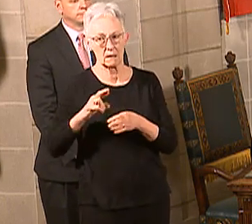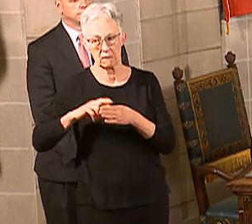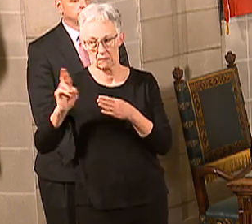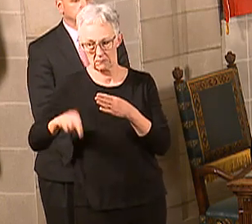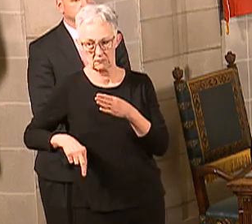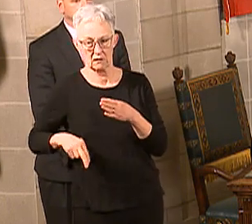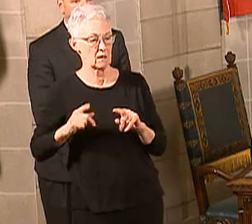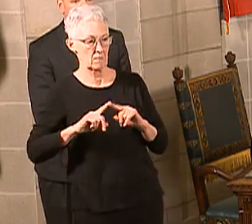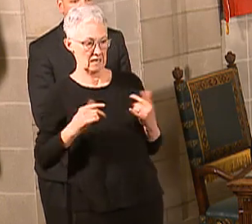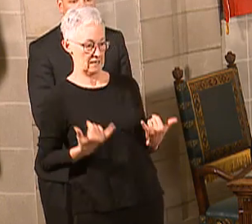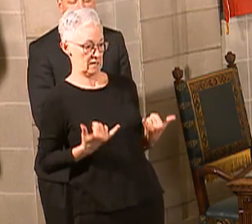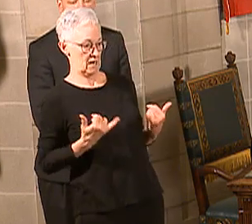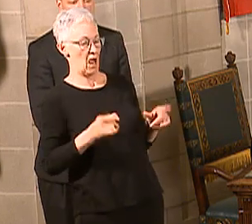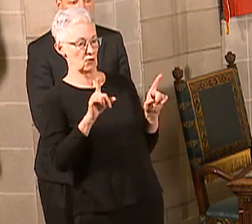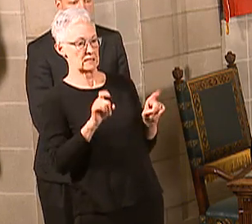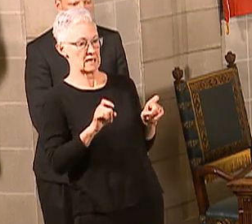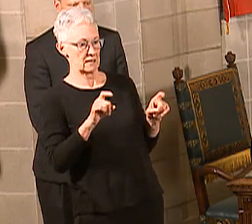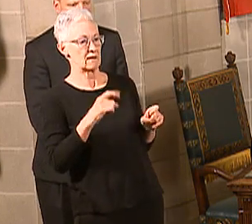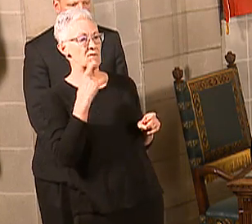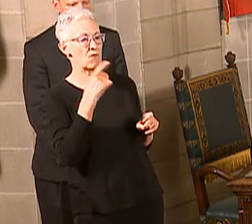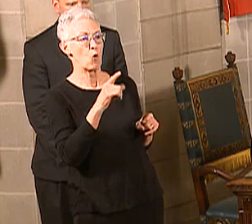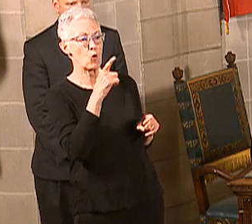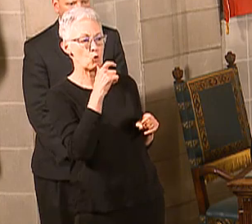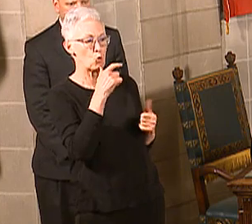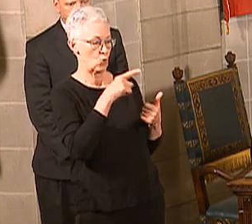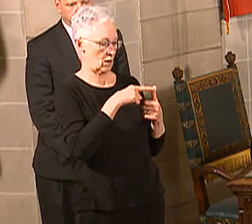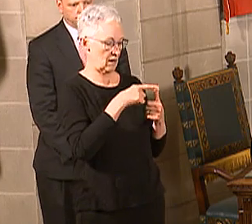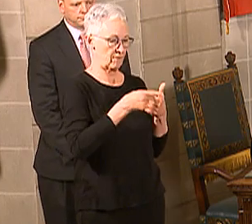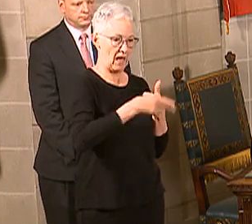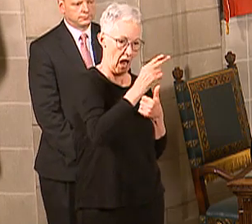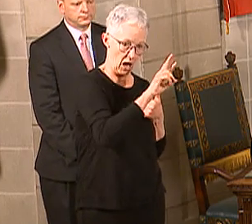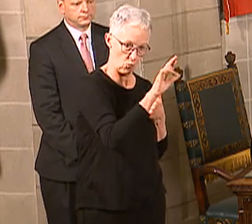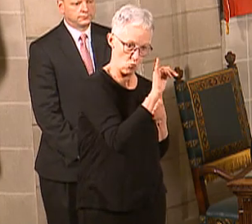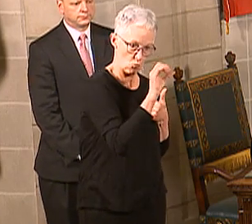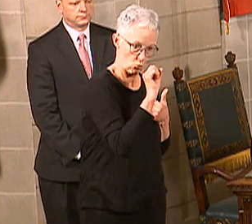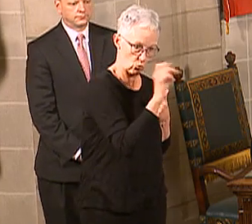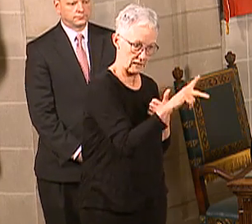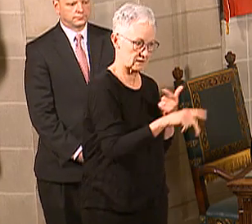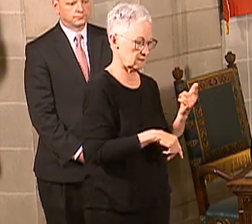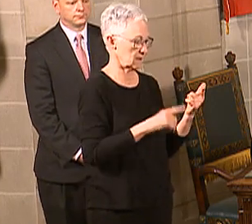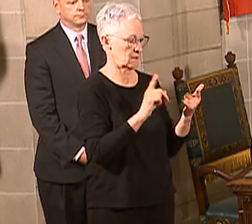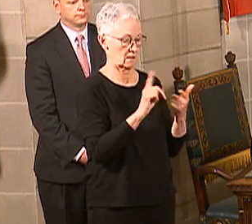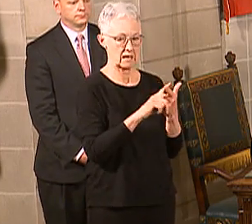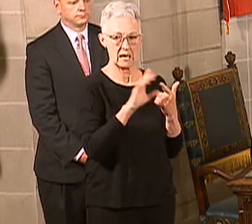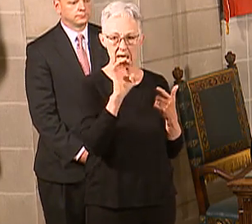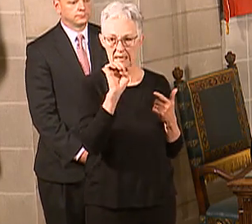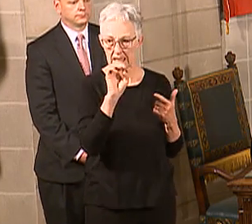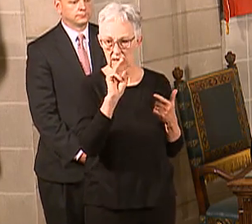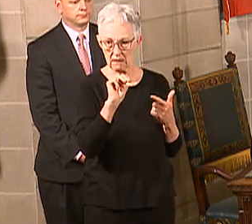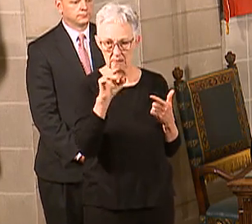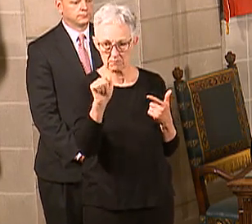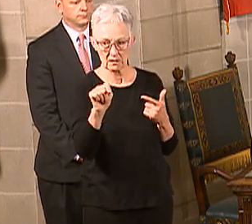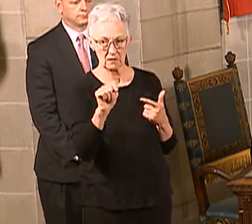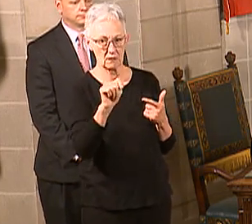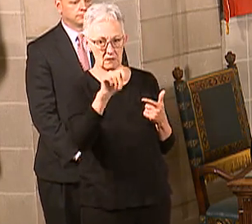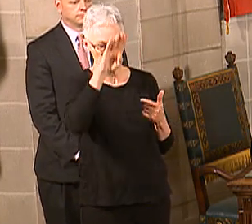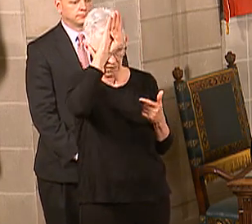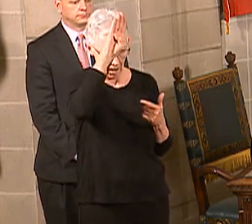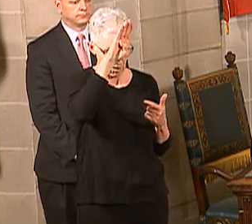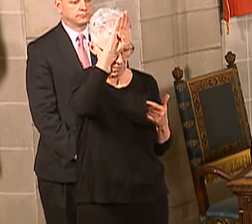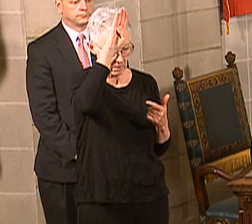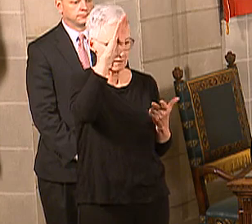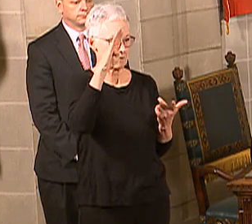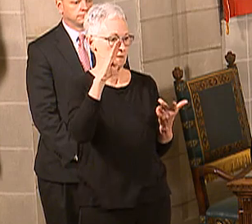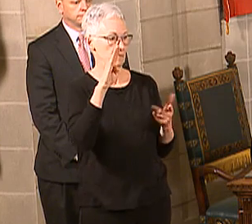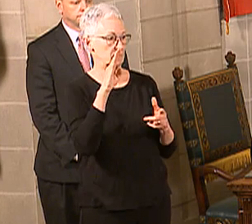-priority cases with regard to high-risk or your, you know, EMT, law enforcement, firefighter, correctional worker, health